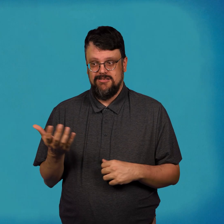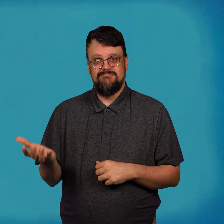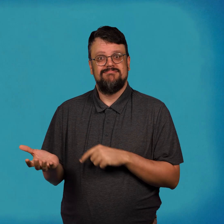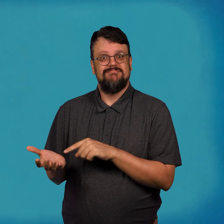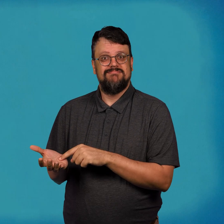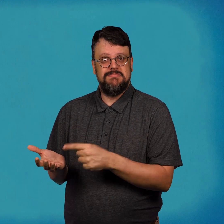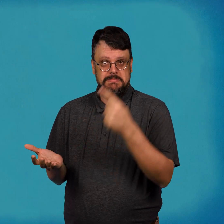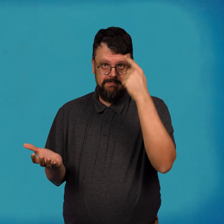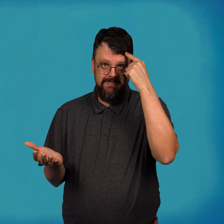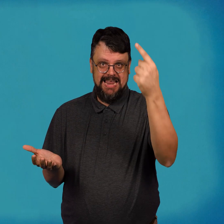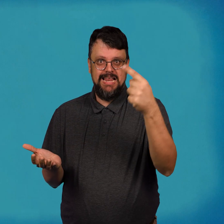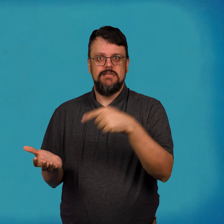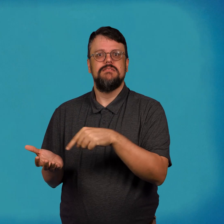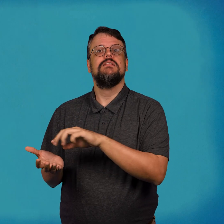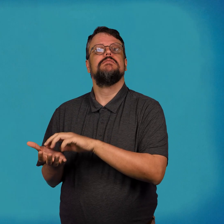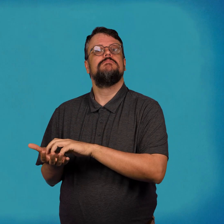Take the pennies off the scale,